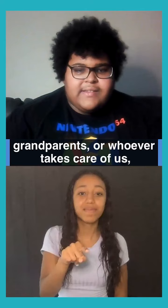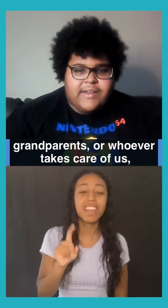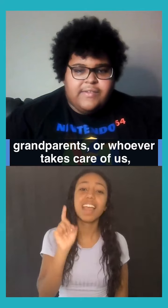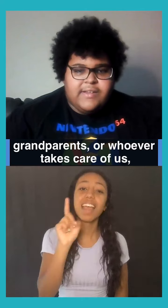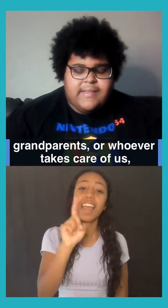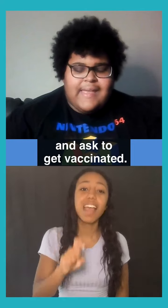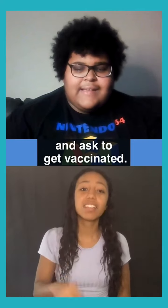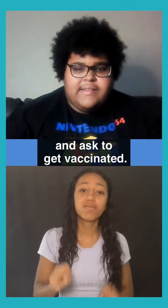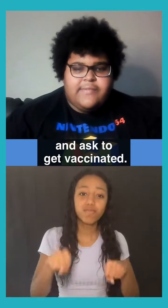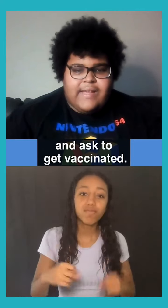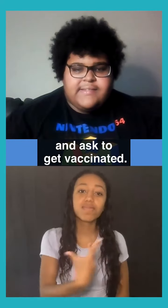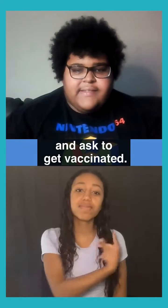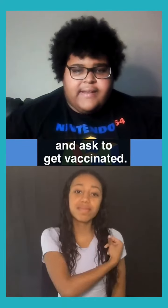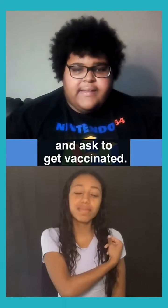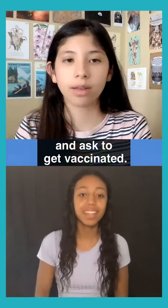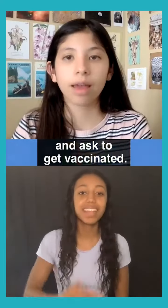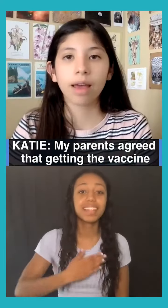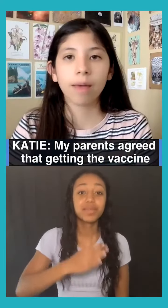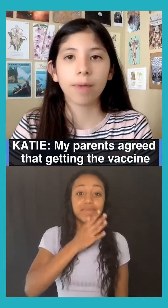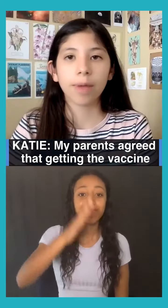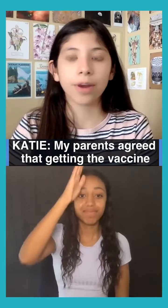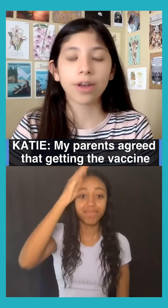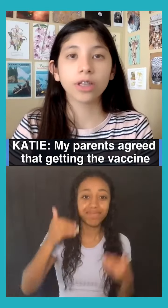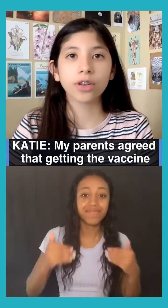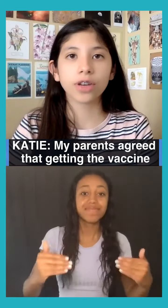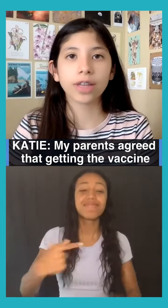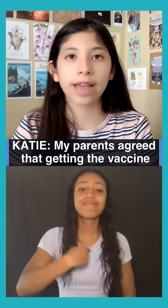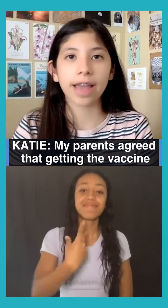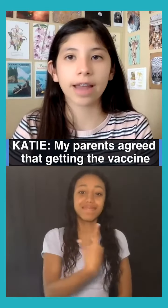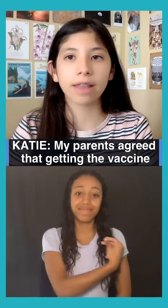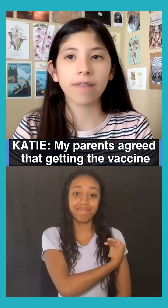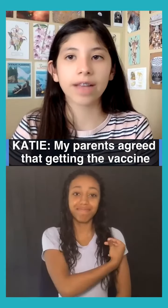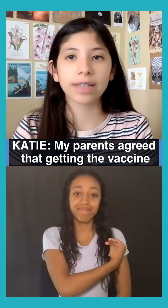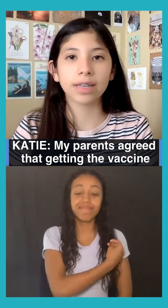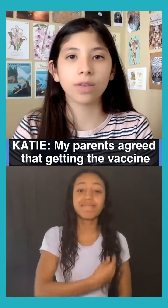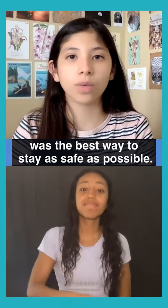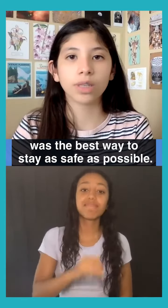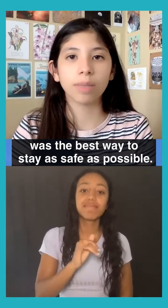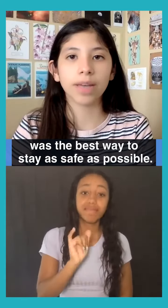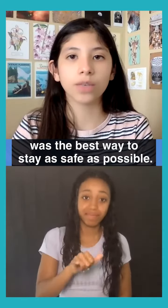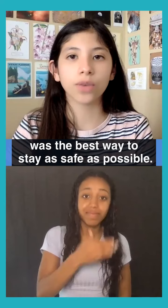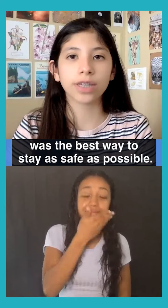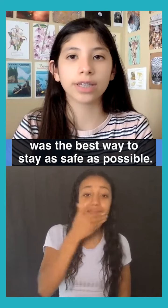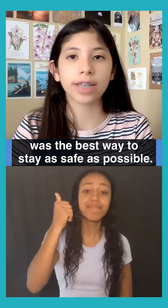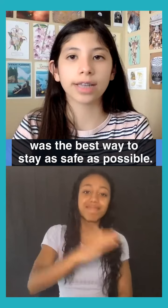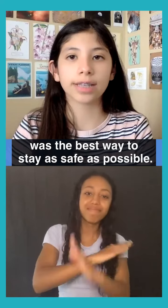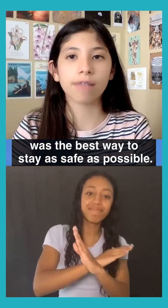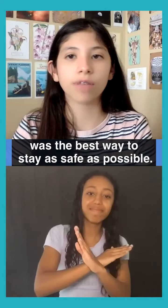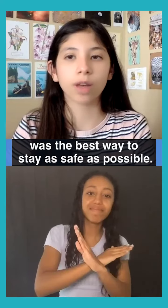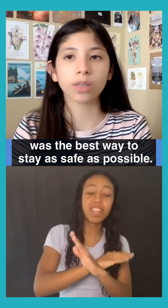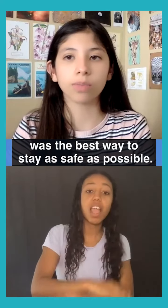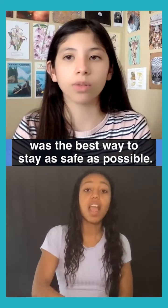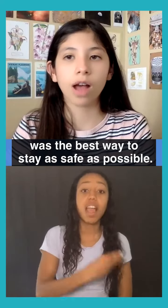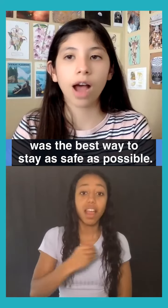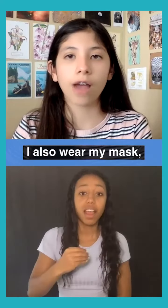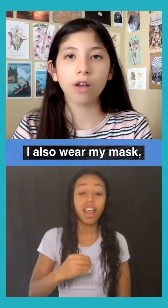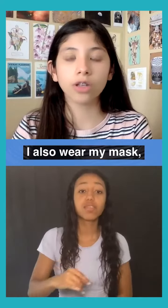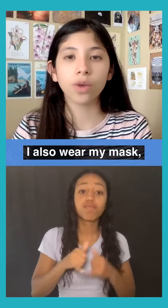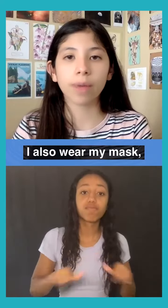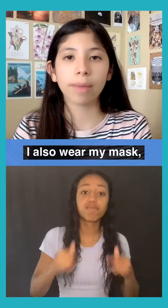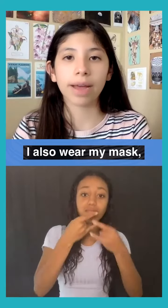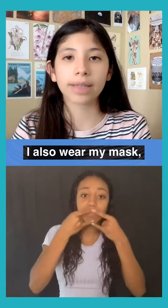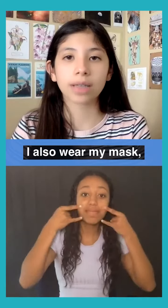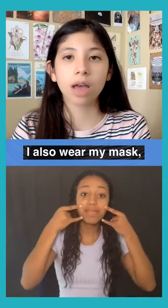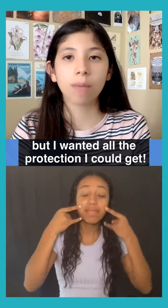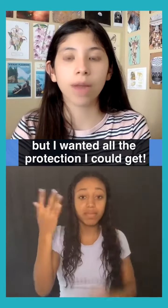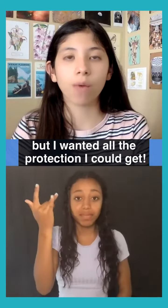or whoever takes care of us and ask to get vaccinated. Katie. My parents agreed that getting the vaccine was the best way to stay as safe as possible. I also